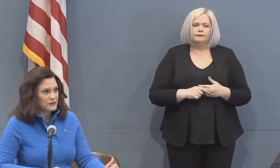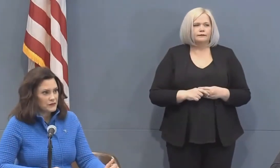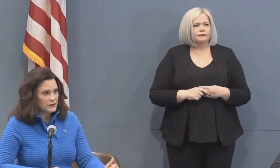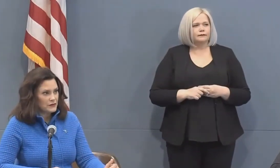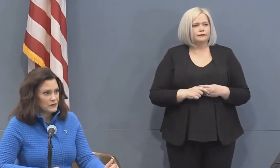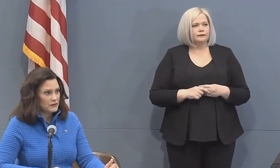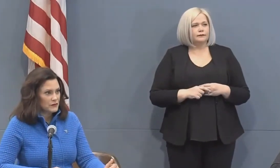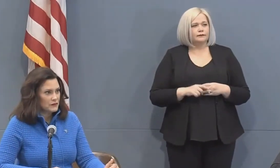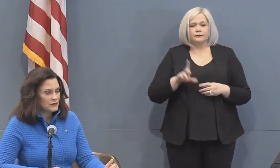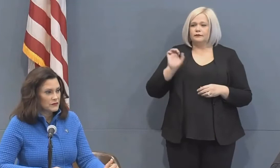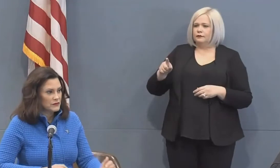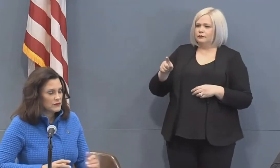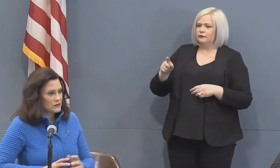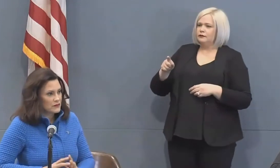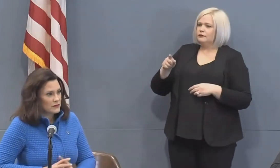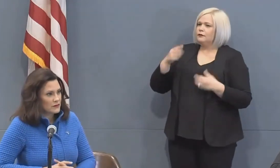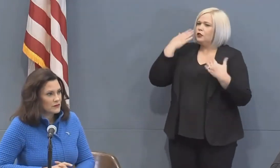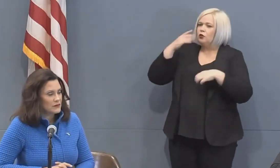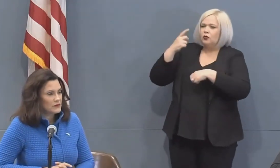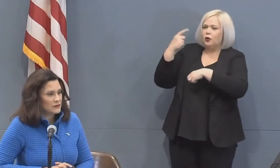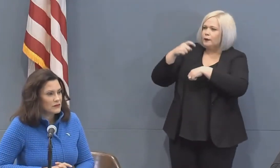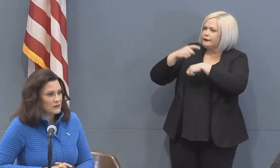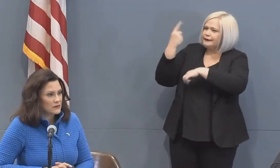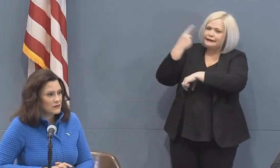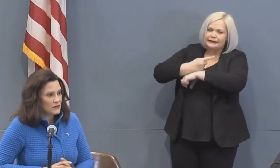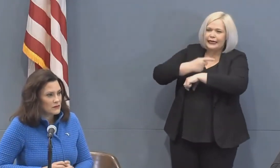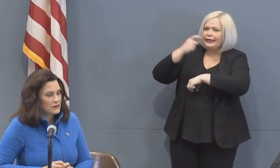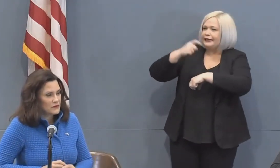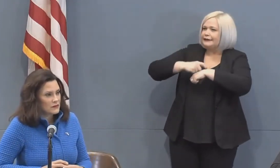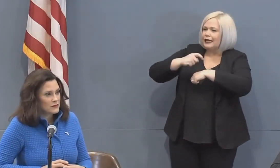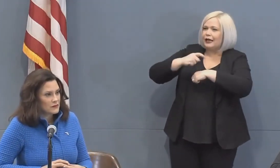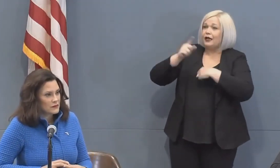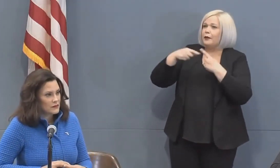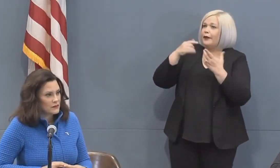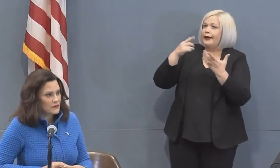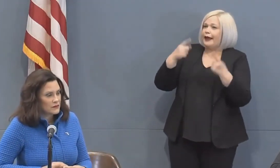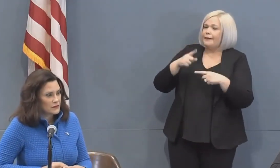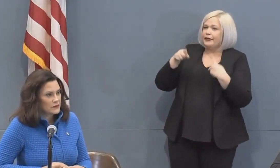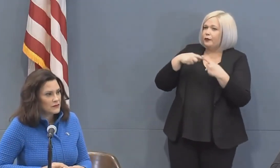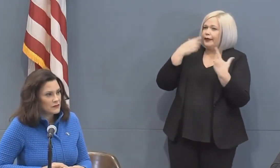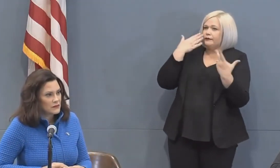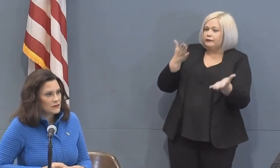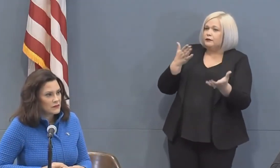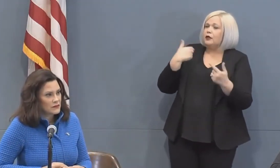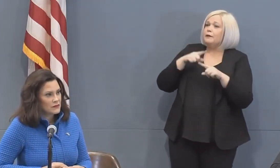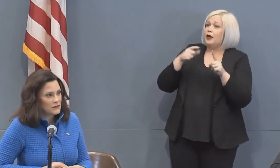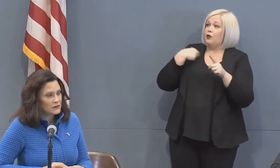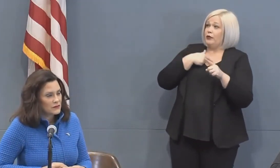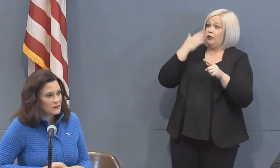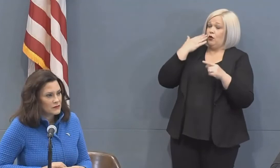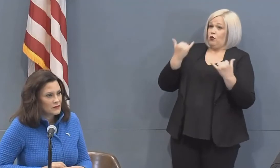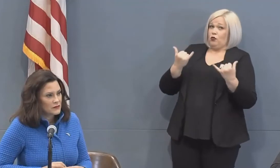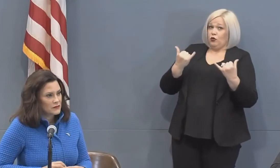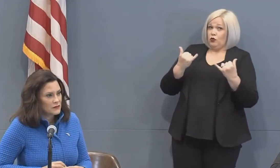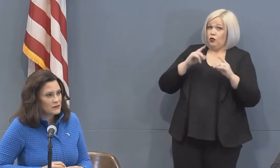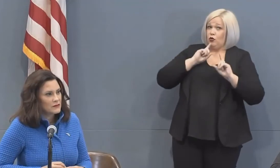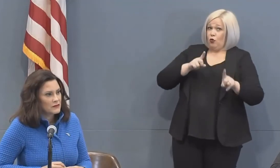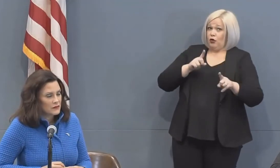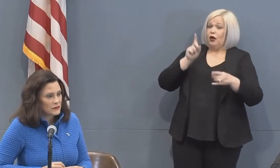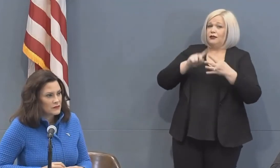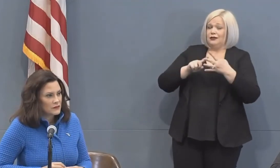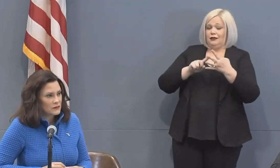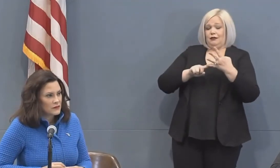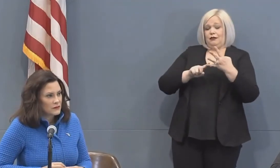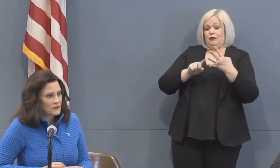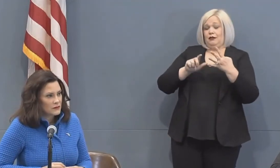I know you you don't know a date we don't know when this is all going to happen but we do know that this order this current stay home stay safe order is through the end of the month